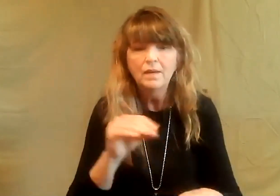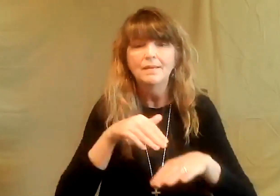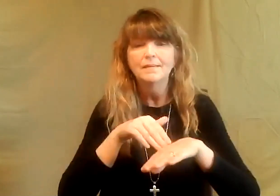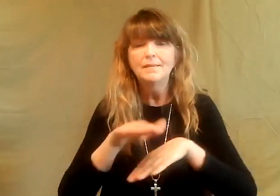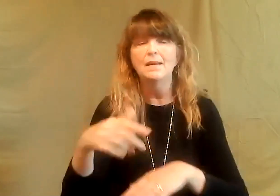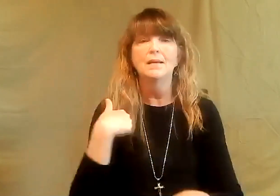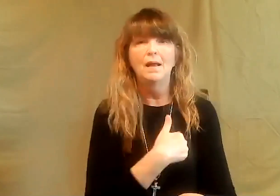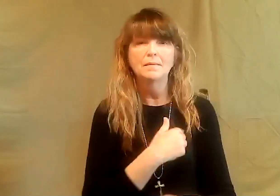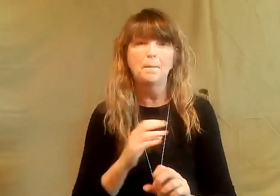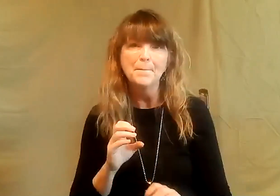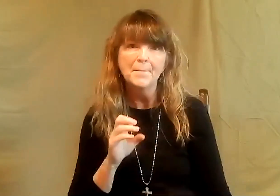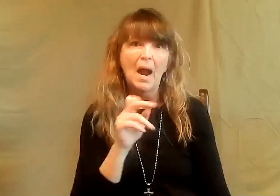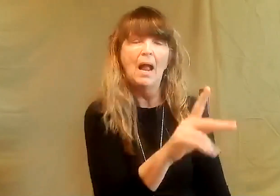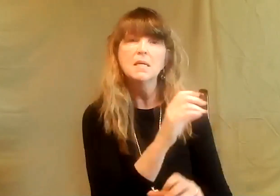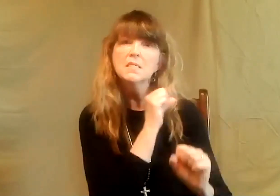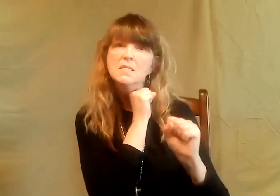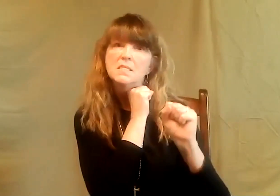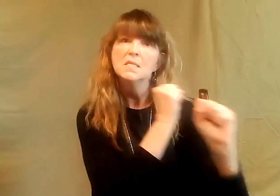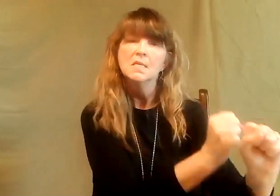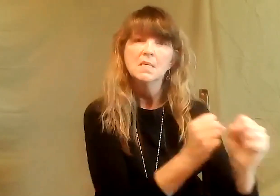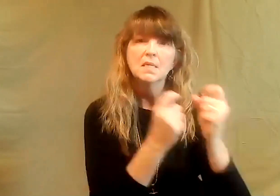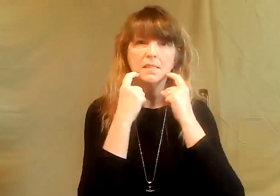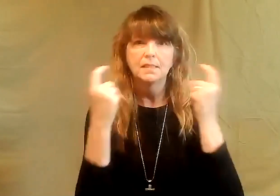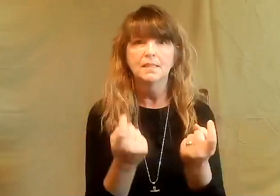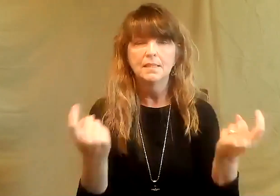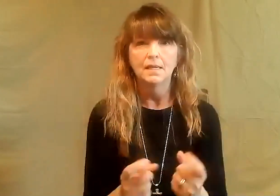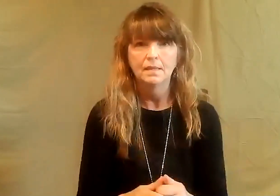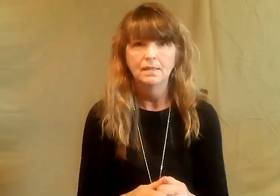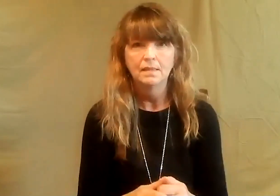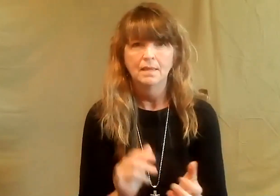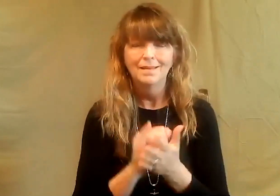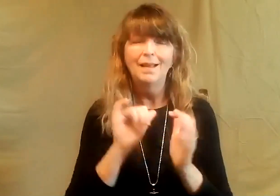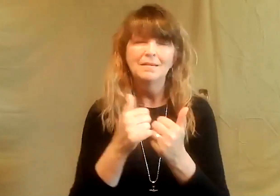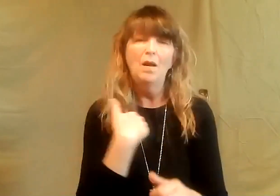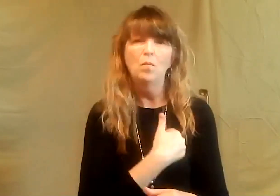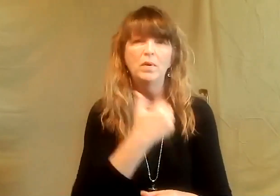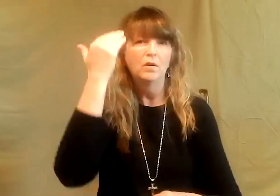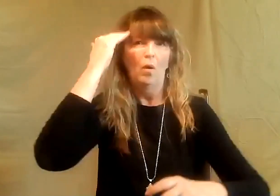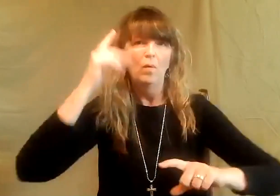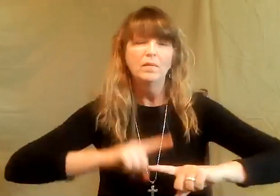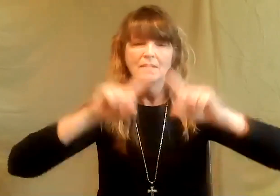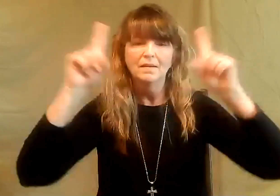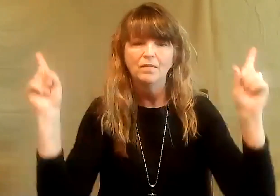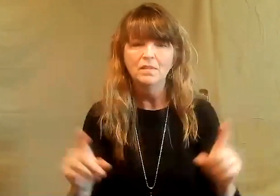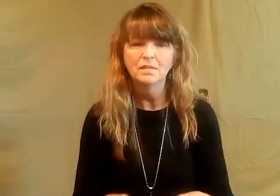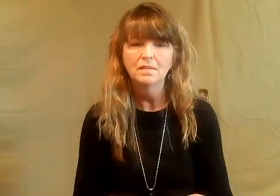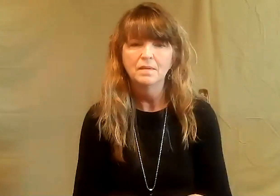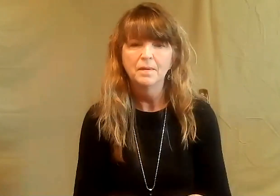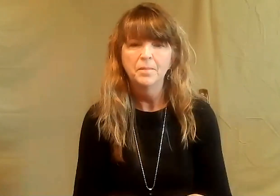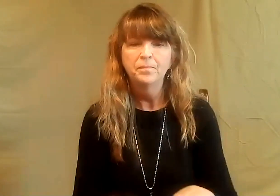If it's a wall put by the enemy, it will destroy us and lead us back into sin. That's how we